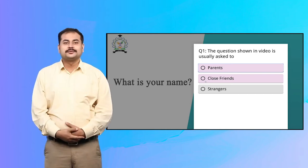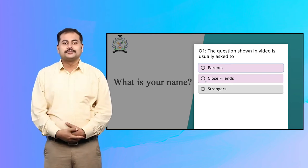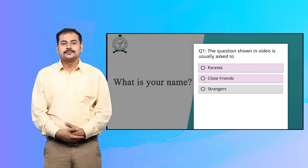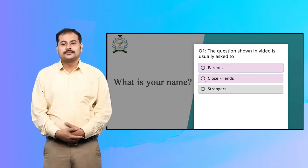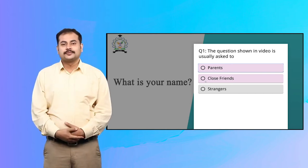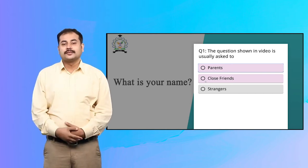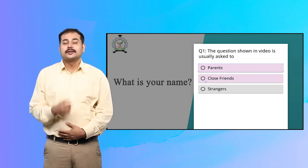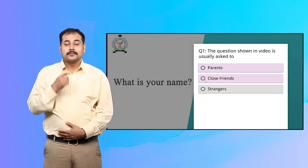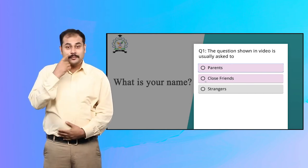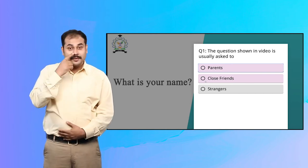Parents